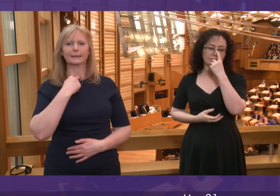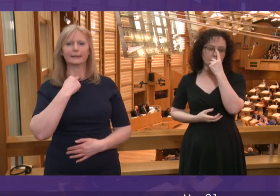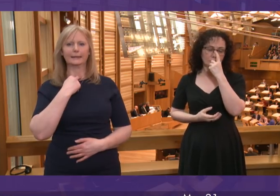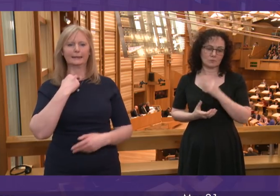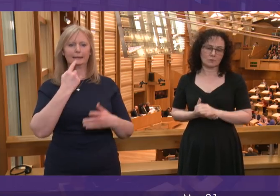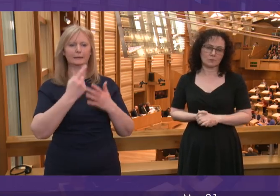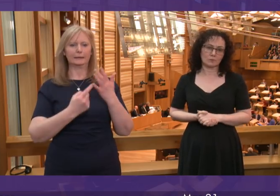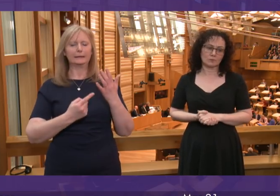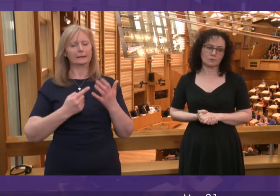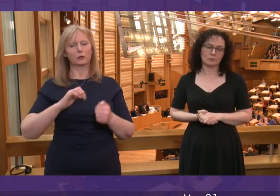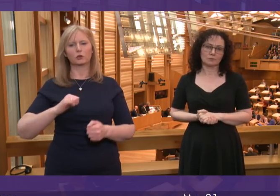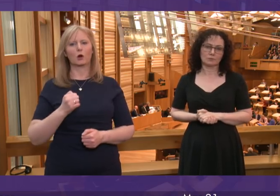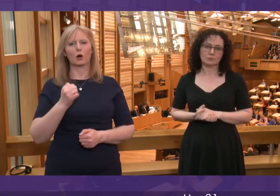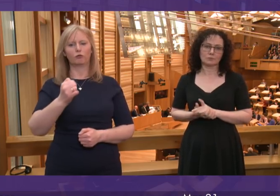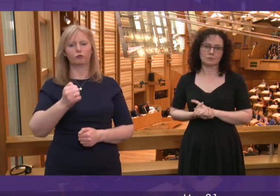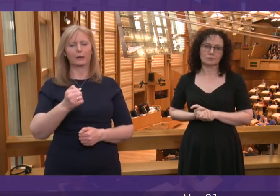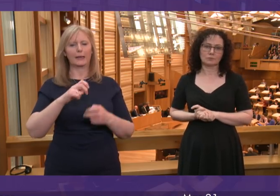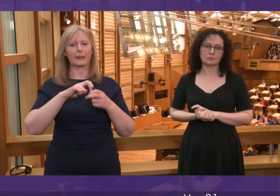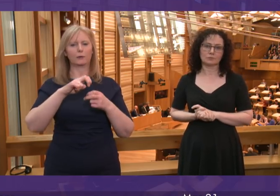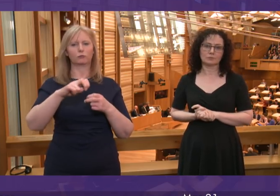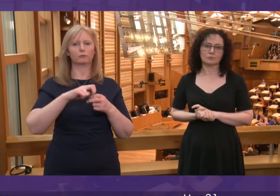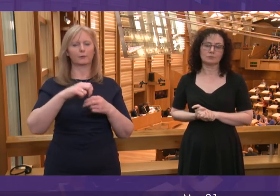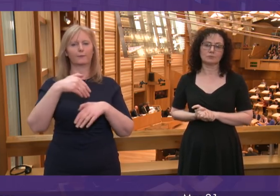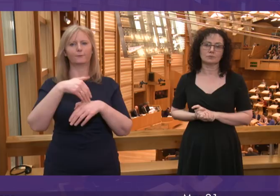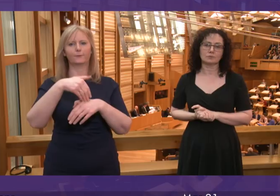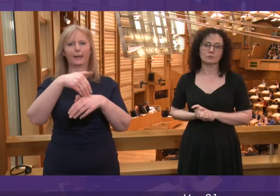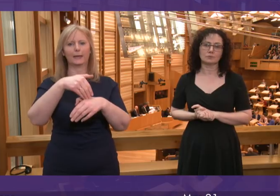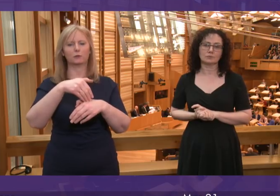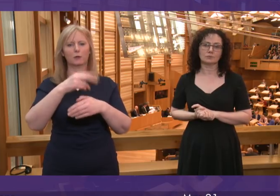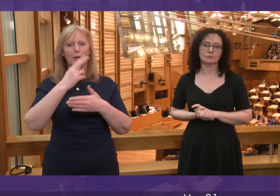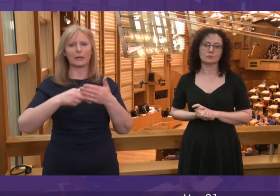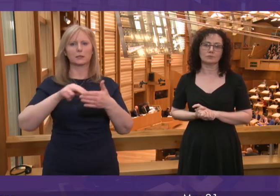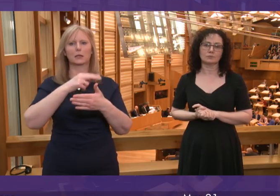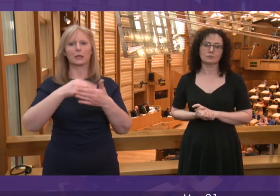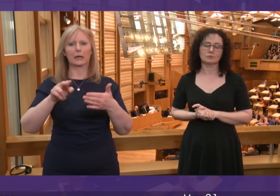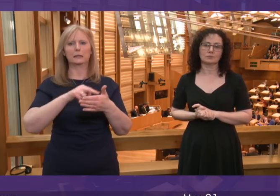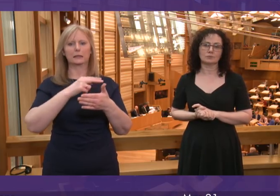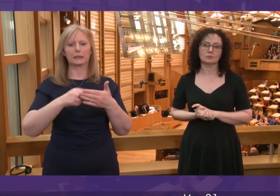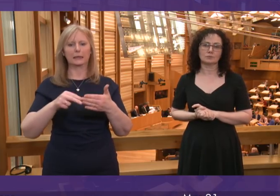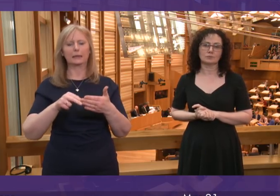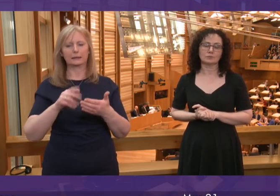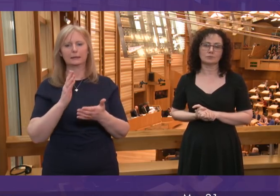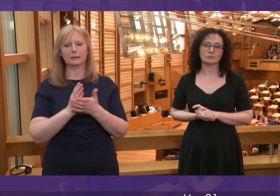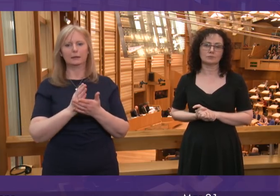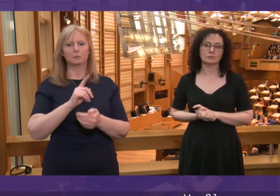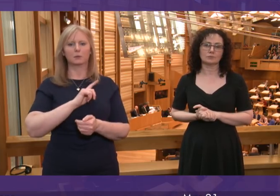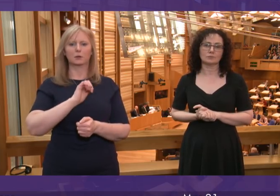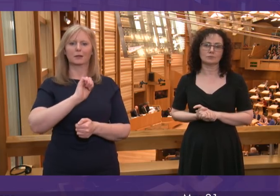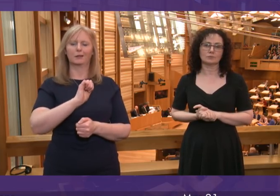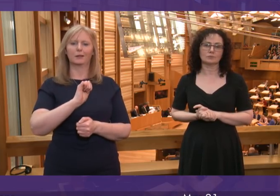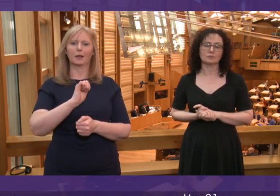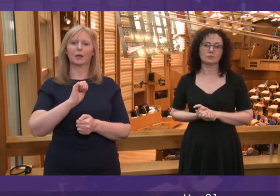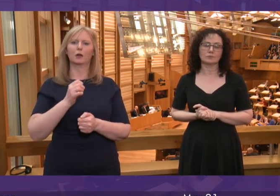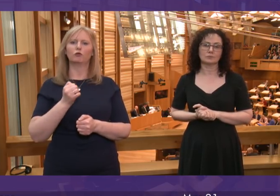on the ScotRail network continue to be affected by train cancellations as a consequence of ScotRail's training backlog. Although there is